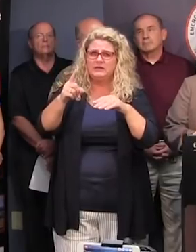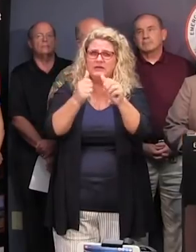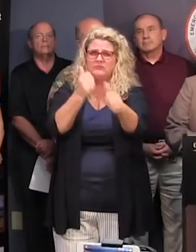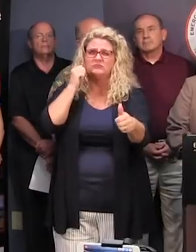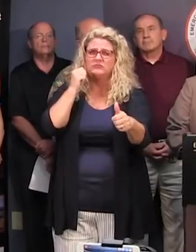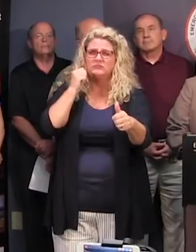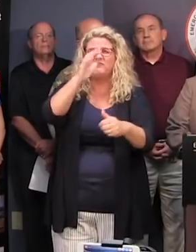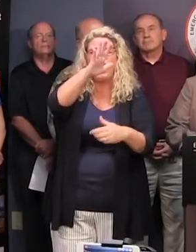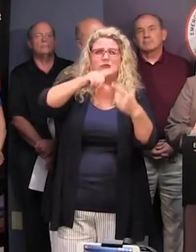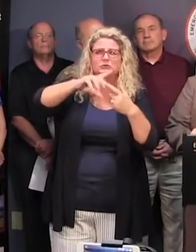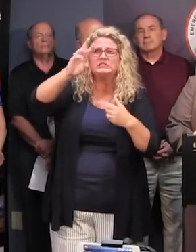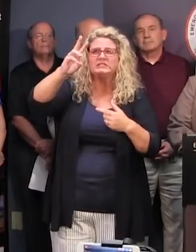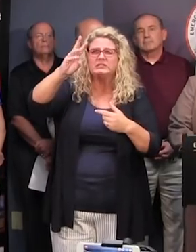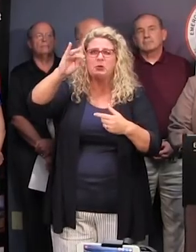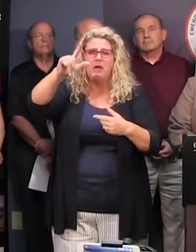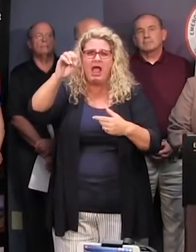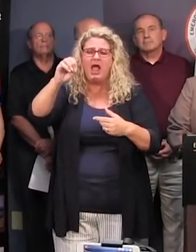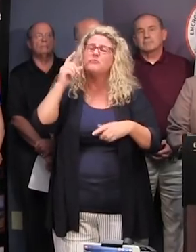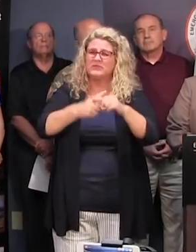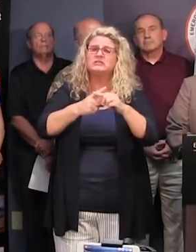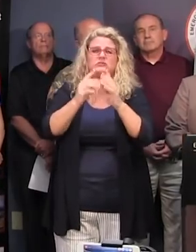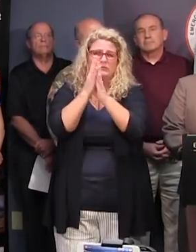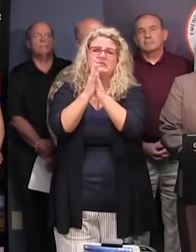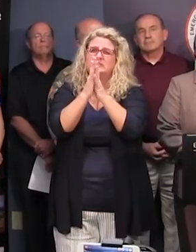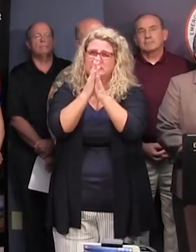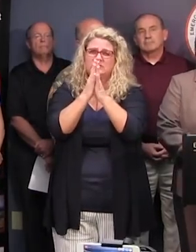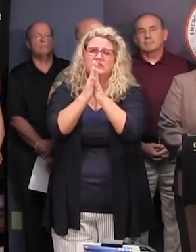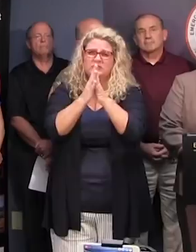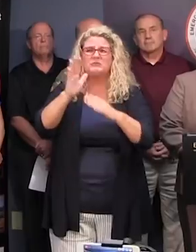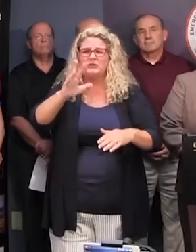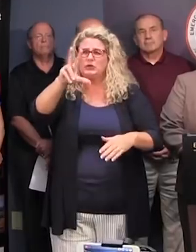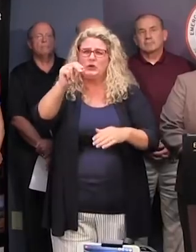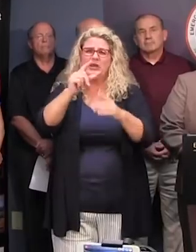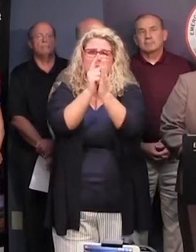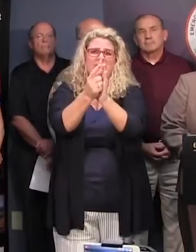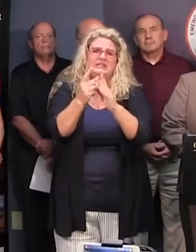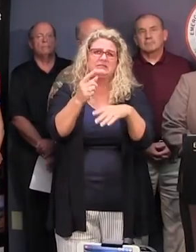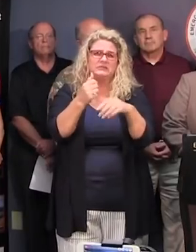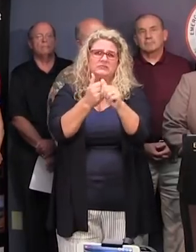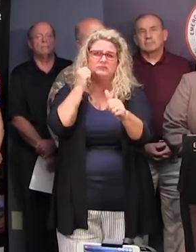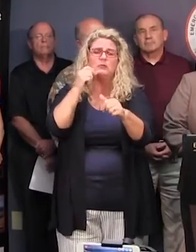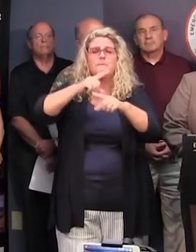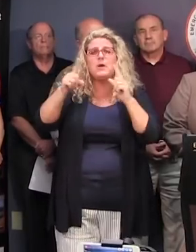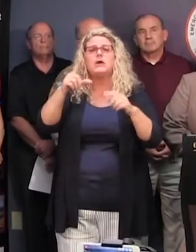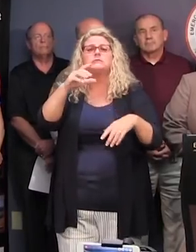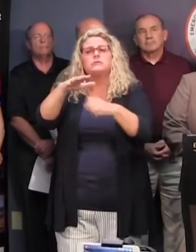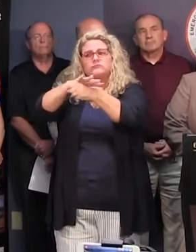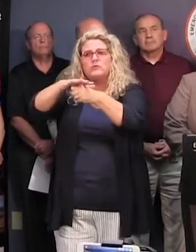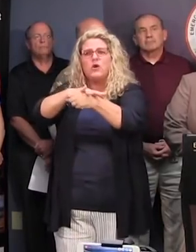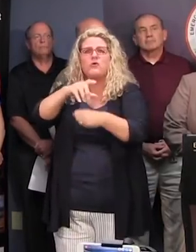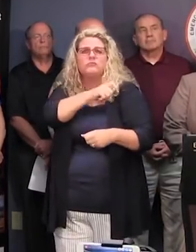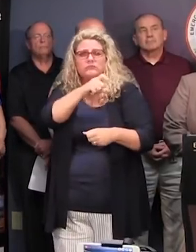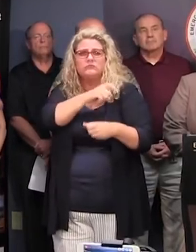about a five to six-mile congested area on that section. So we've been working with the local, law enforcement, and Department